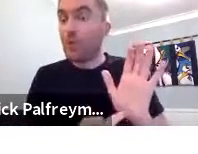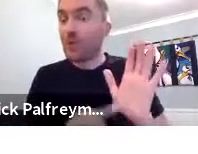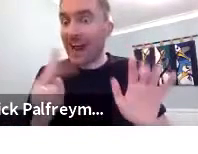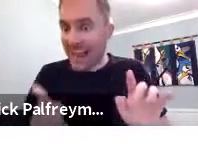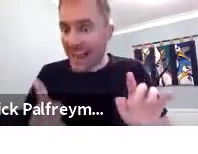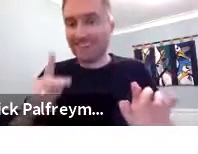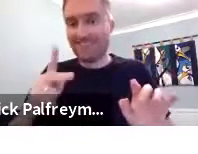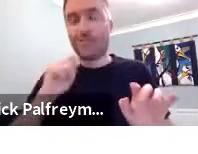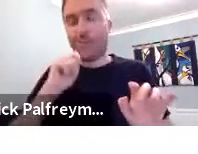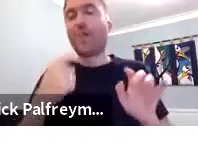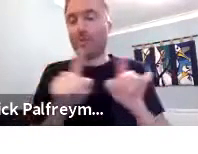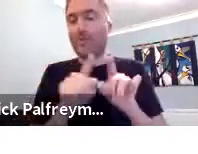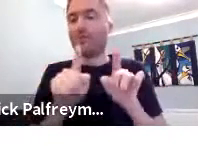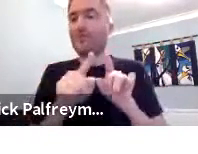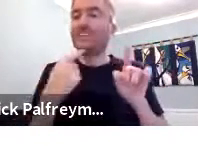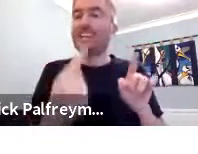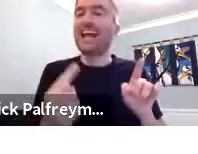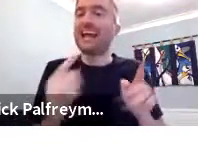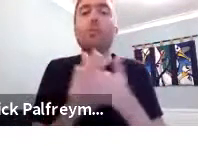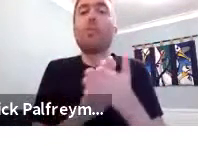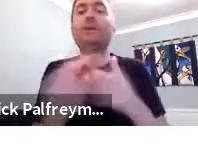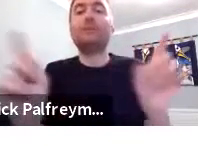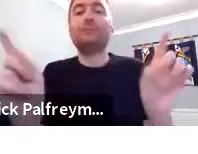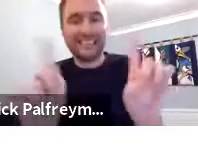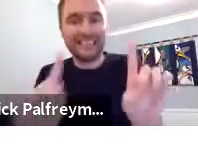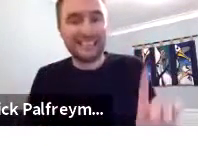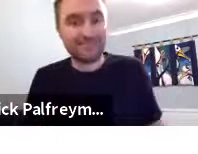meaning of it. So, I'll show you again.